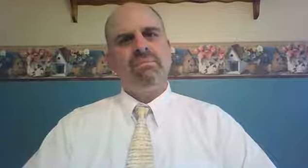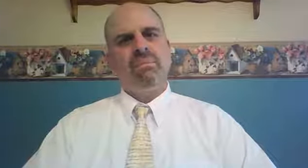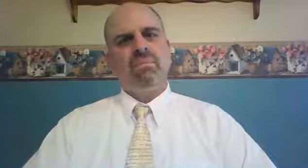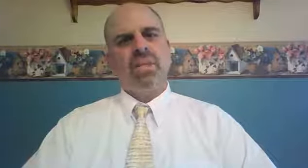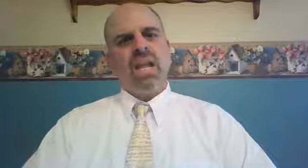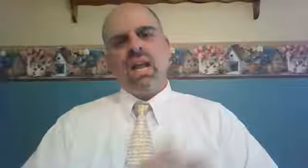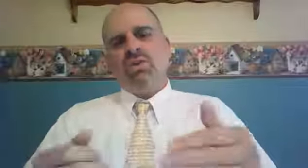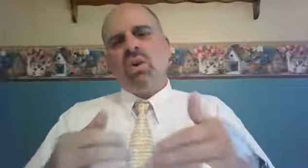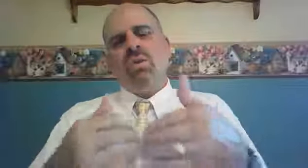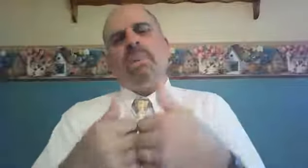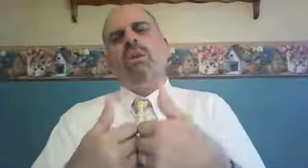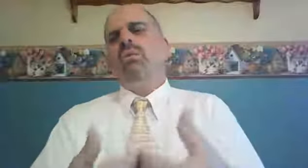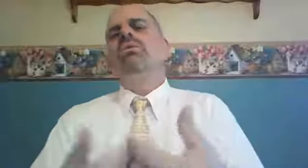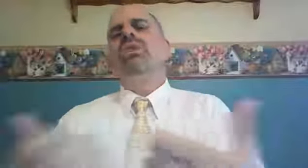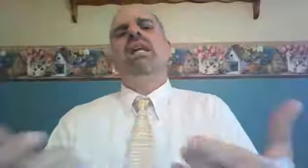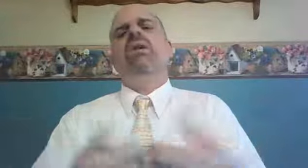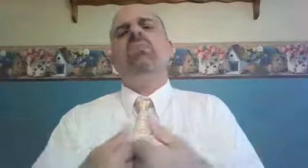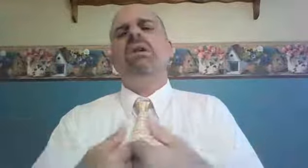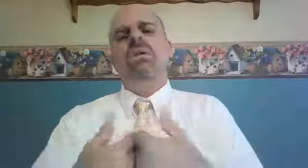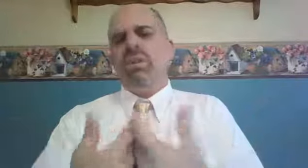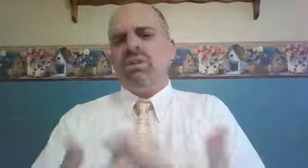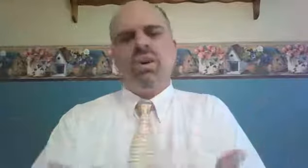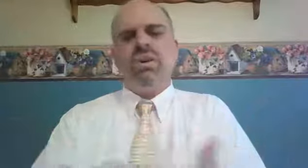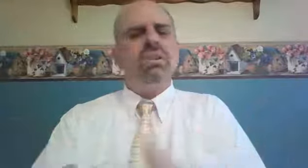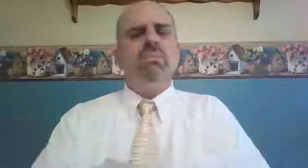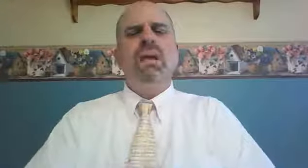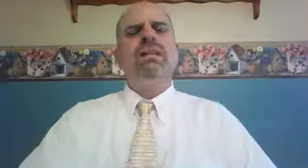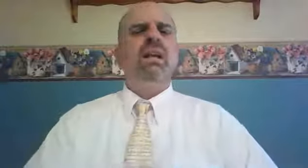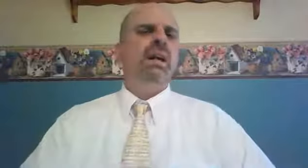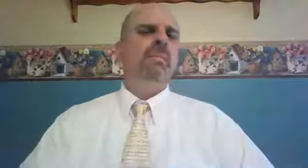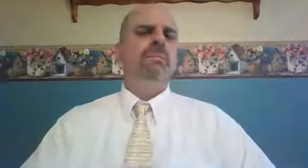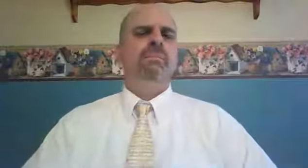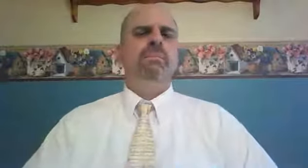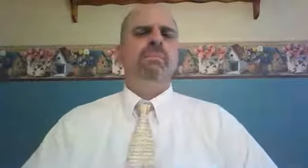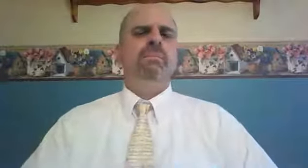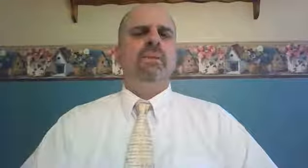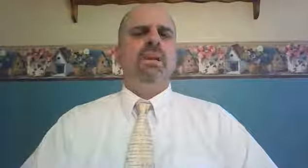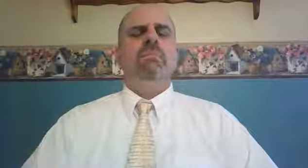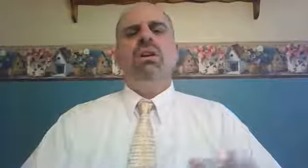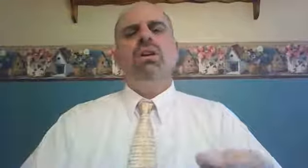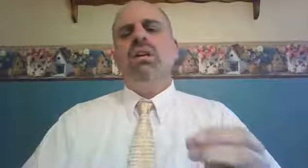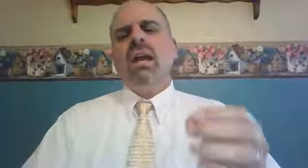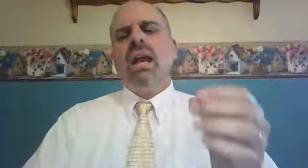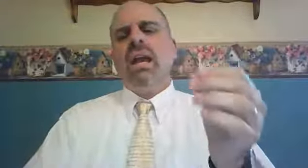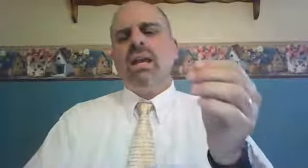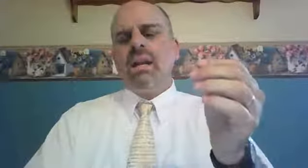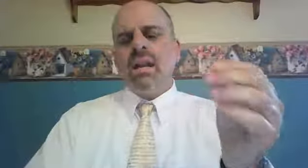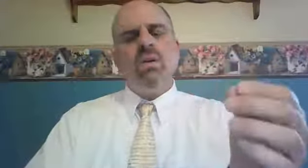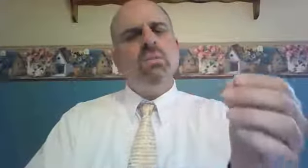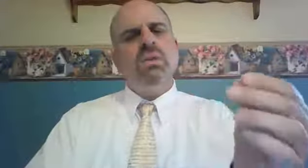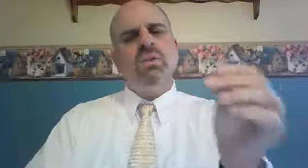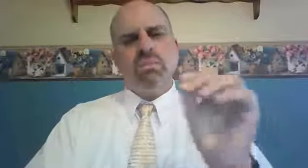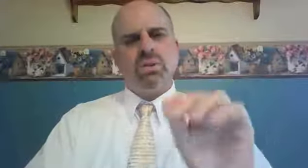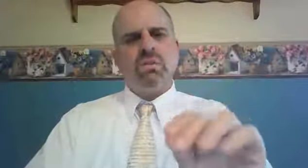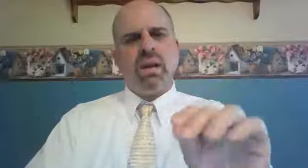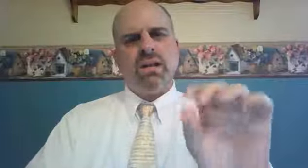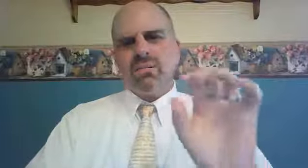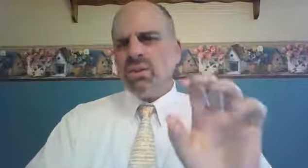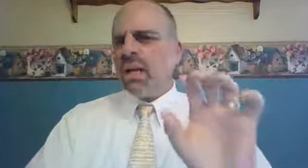And so, Ruth and Naomi return to Bethlehem. But look at Naomi's perspective. Look